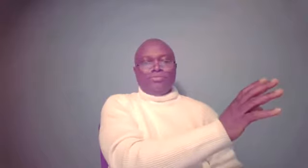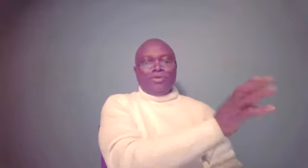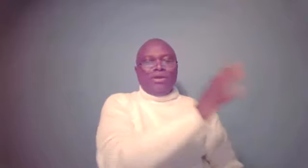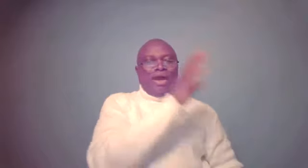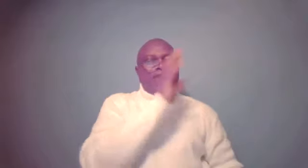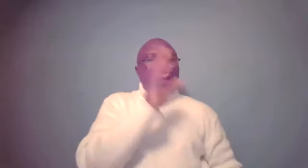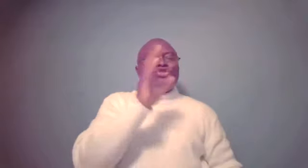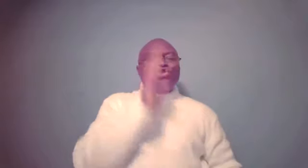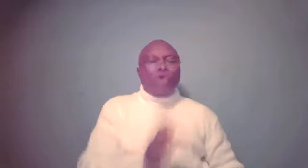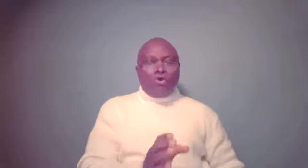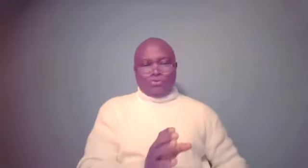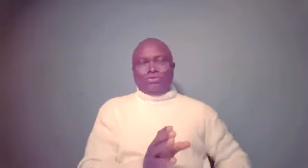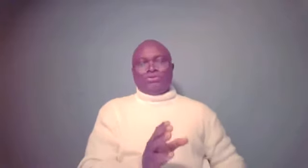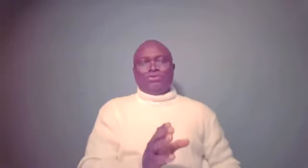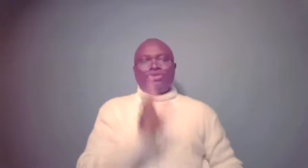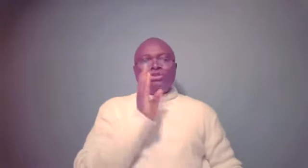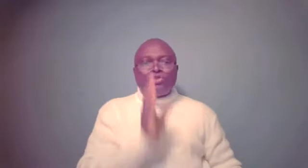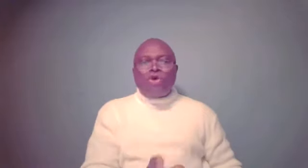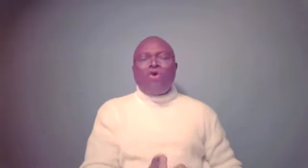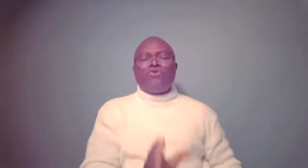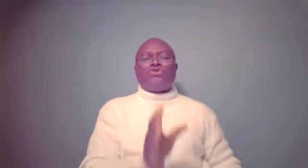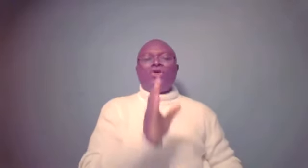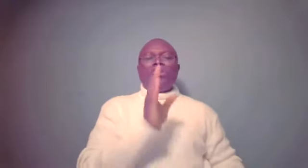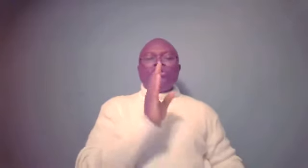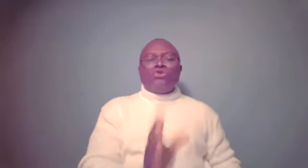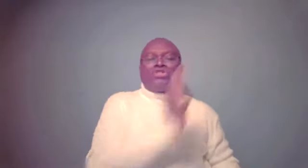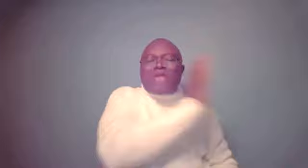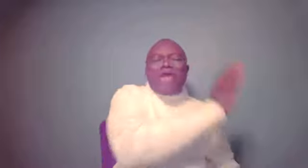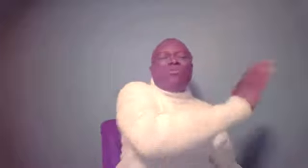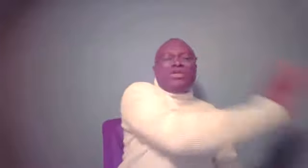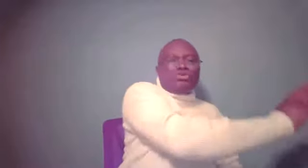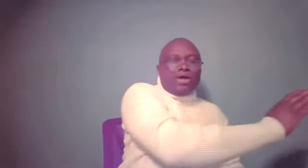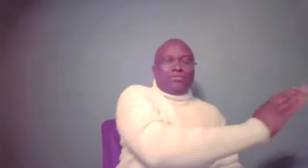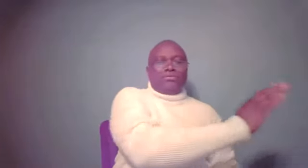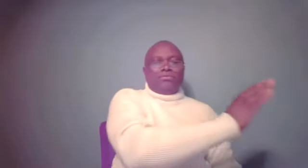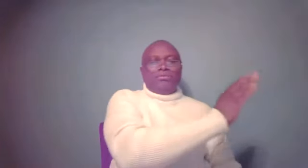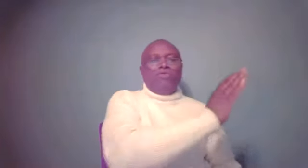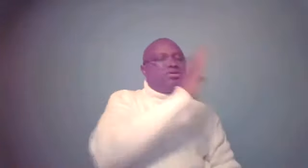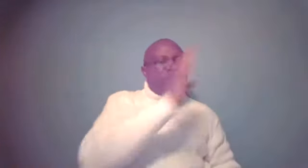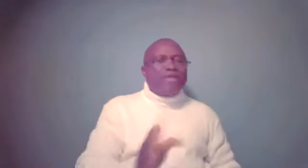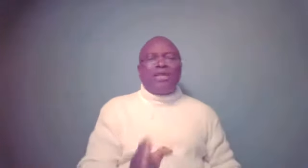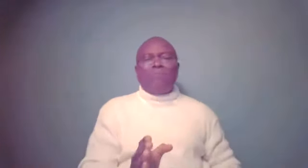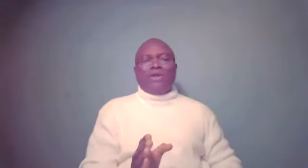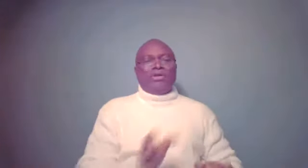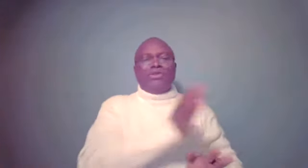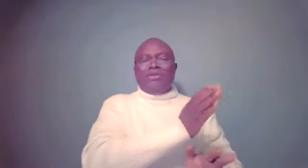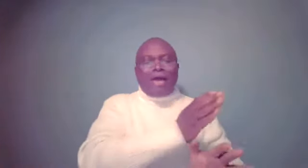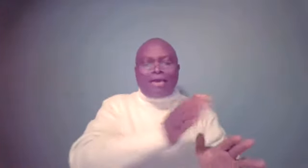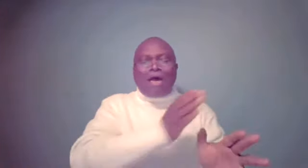And she chose, she chose to side with Israel. It was very deliberate. I mean, the account